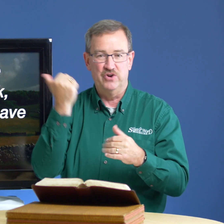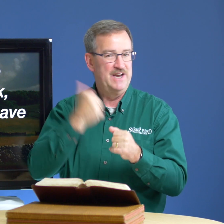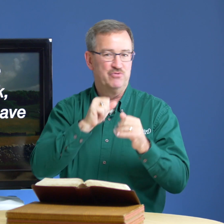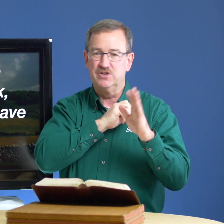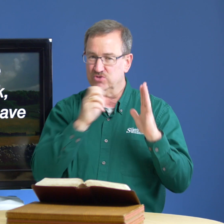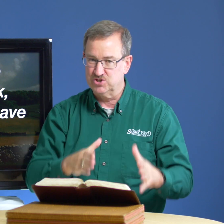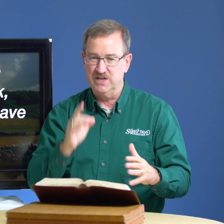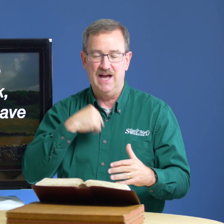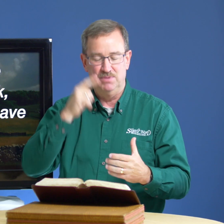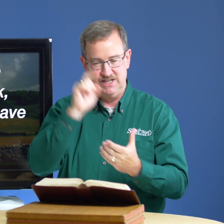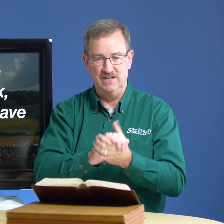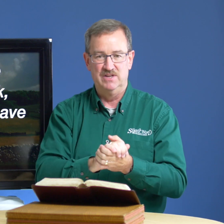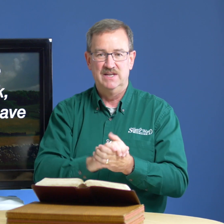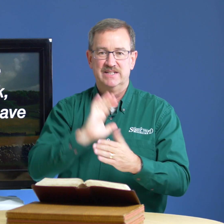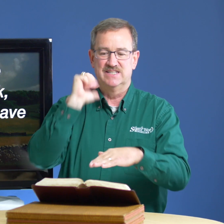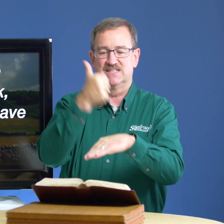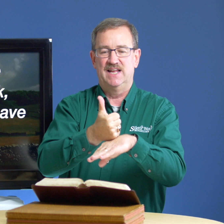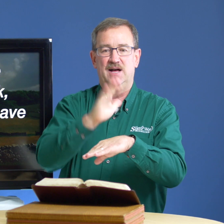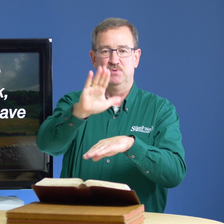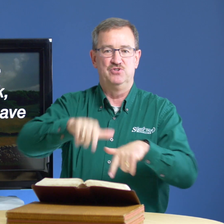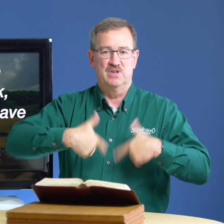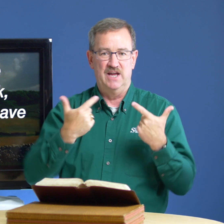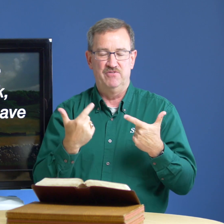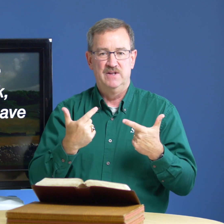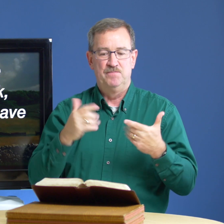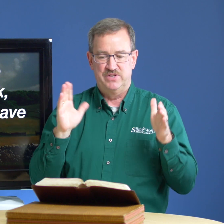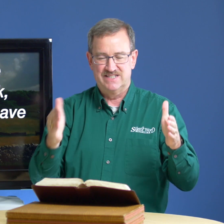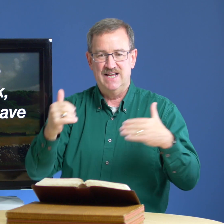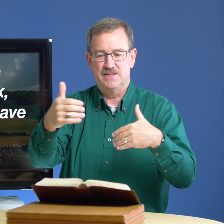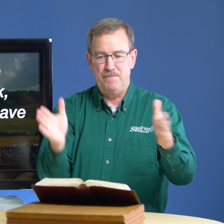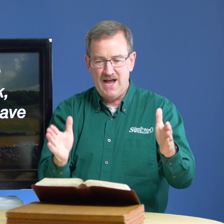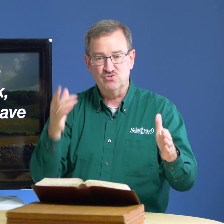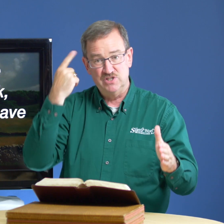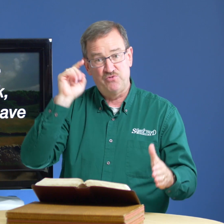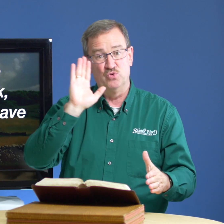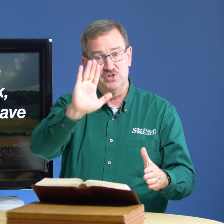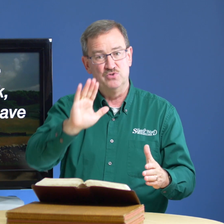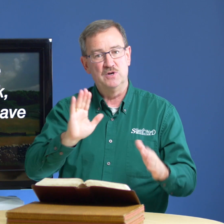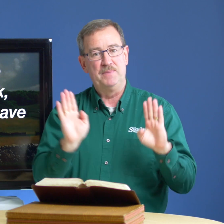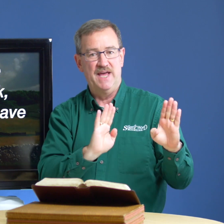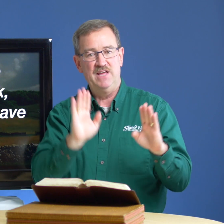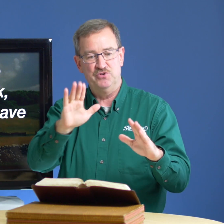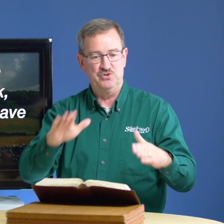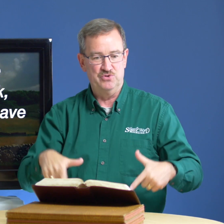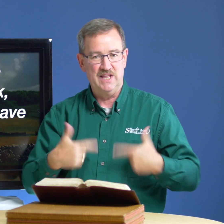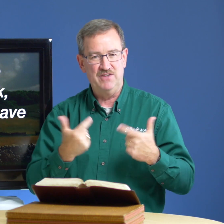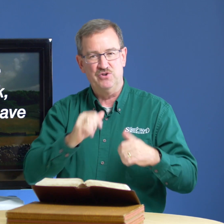for every christian i believe to set up in your life to set the boundaries for your behavior your life your